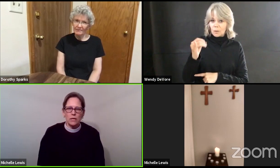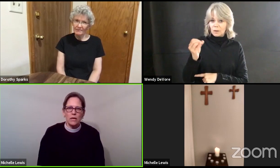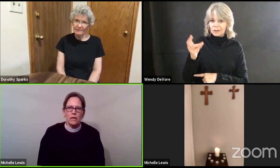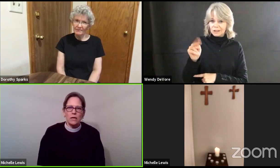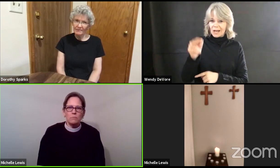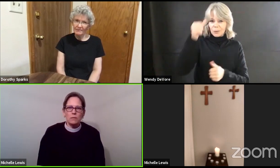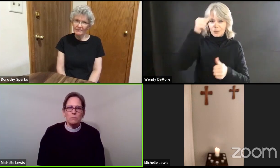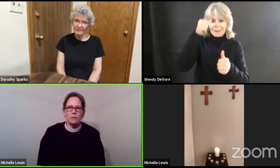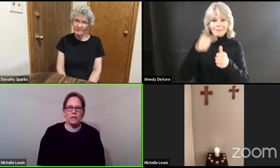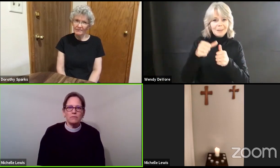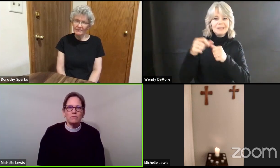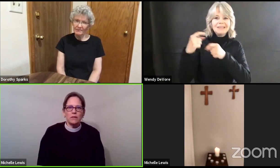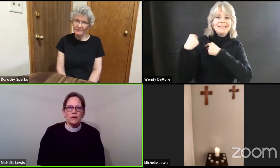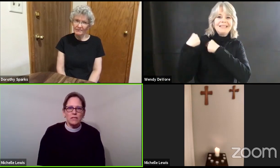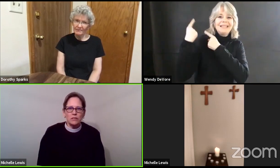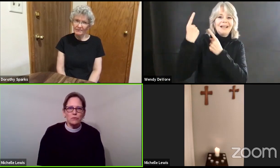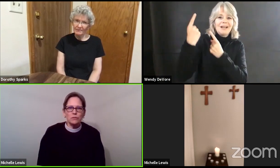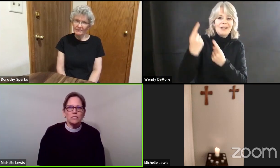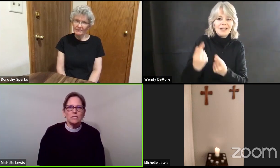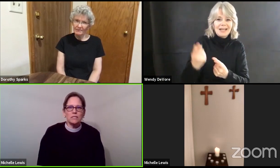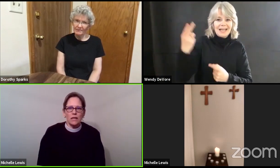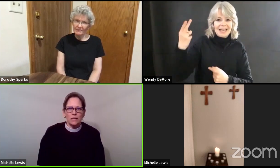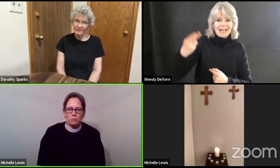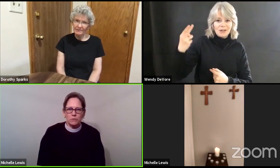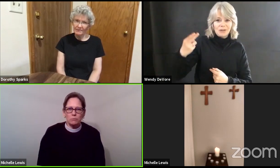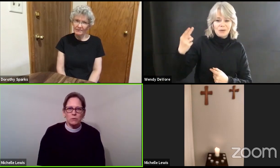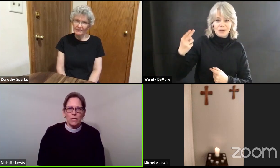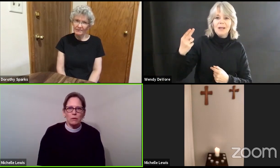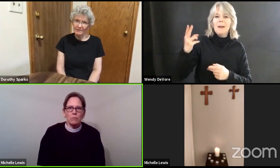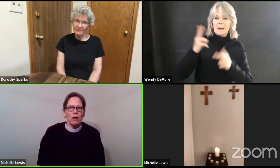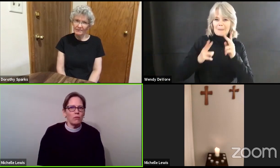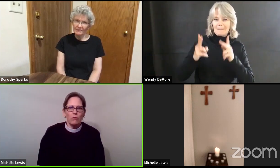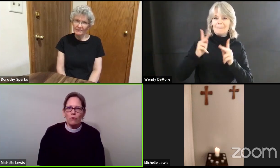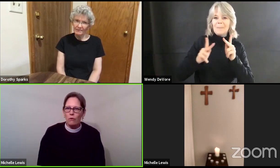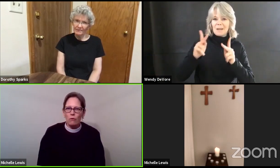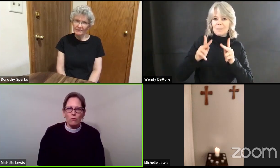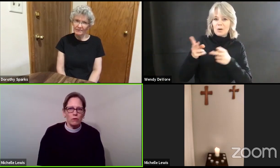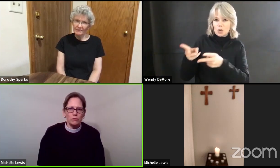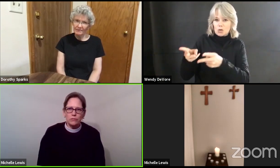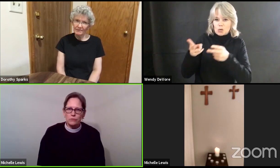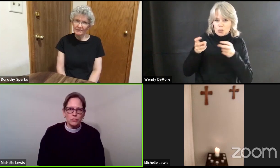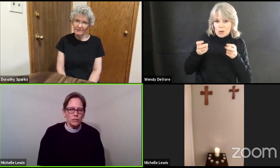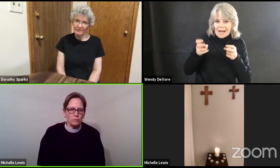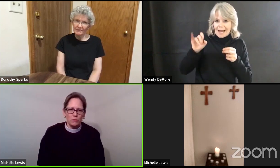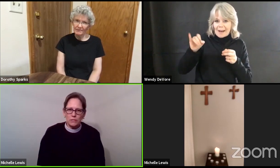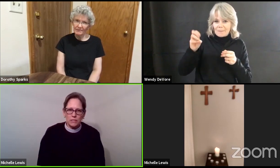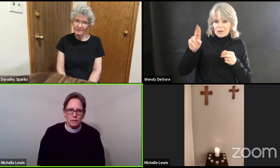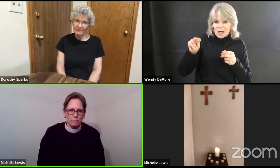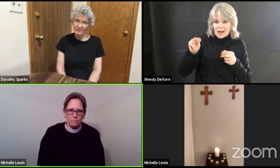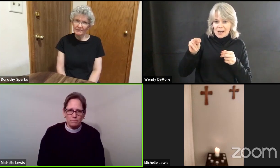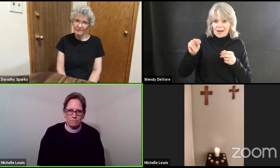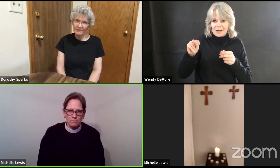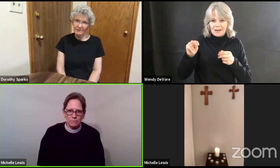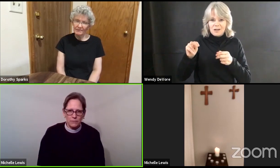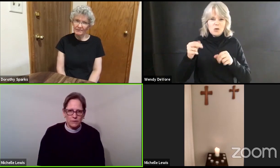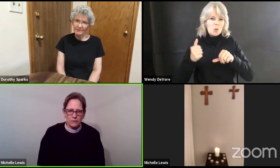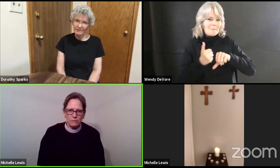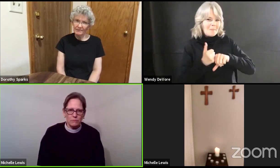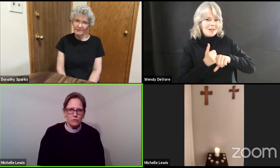people have used this gospel to blame the whole Jewish community for